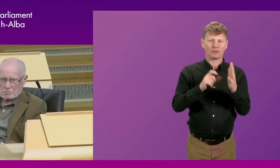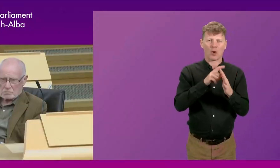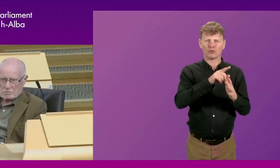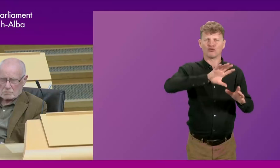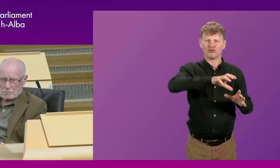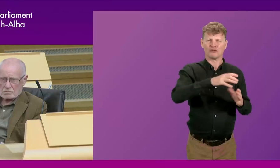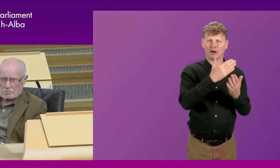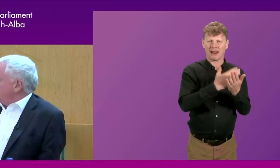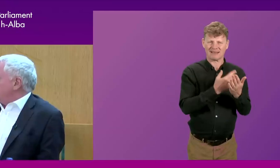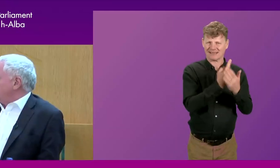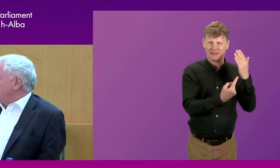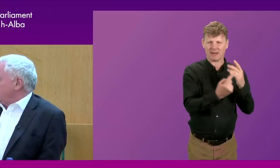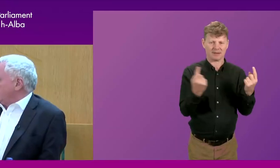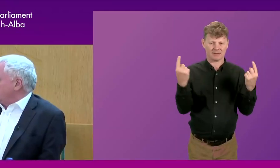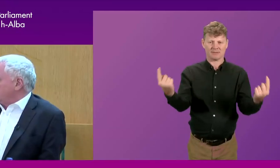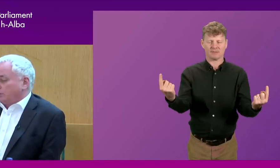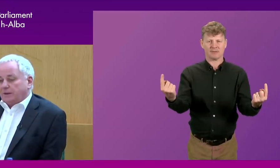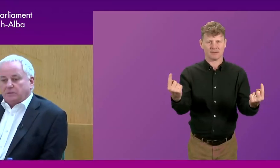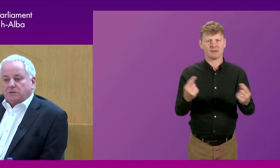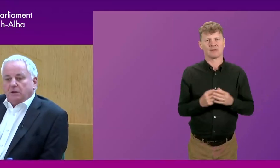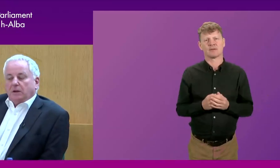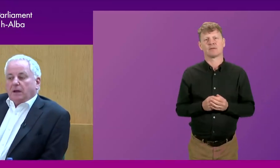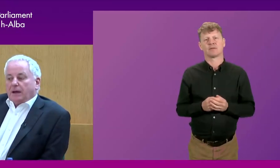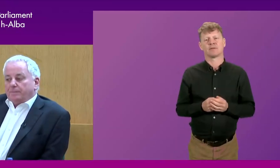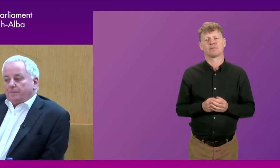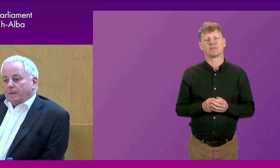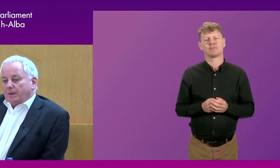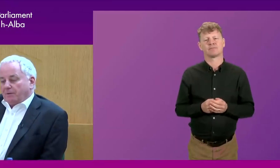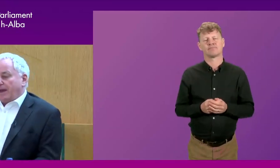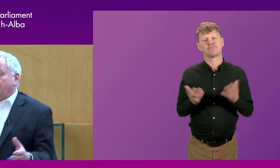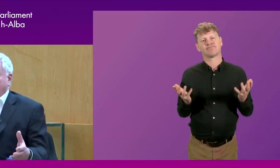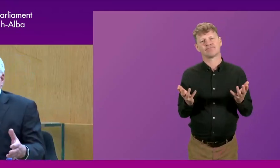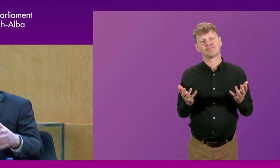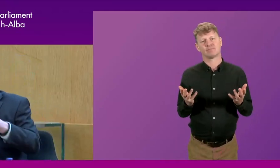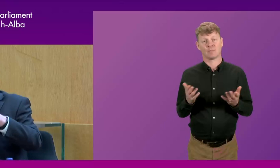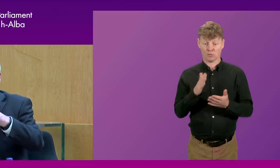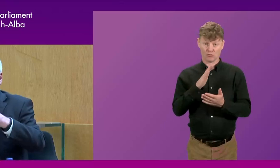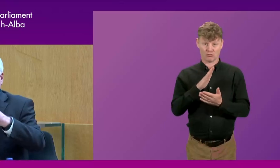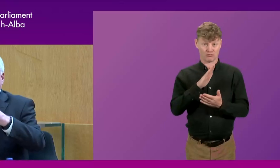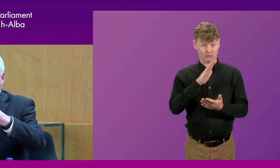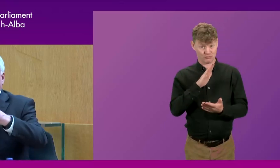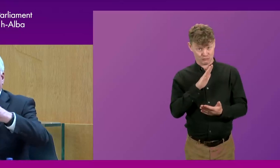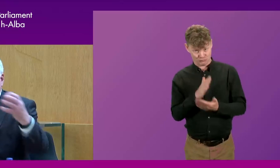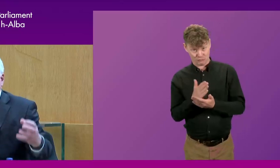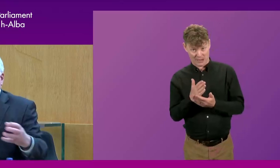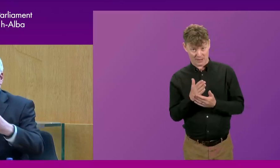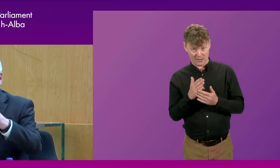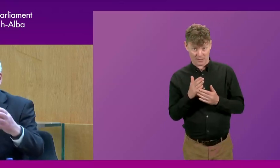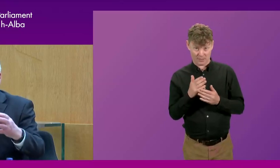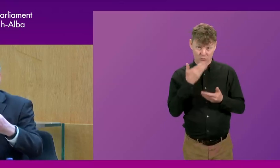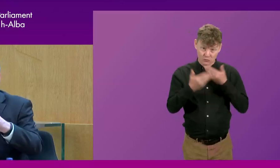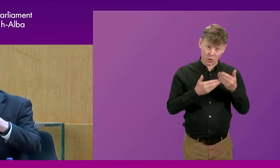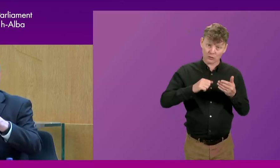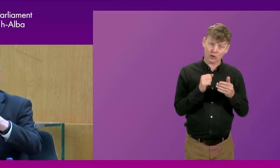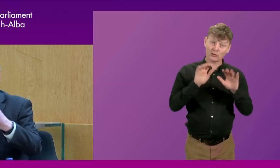regional list as an independent to be elected in the Lothians. But the reality is that the vast majority of